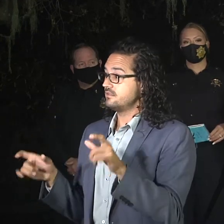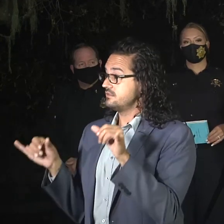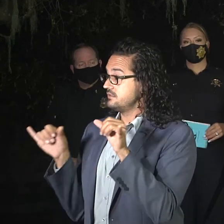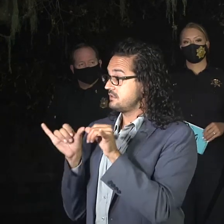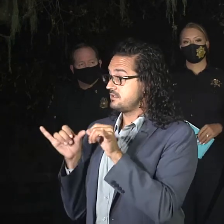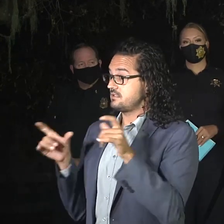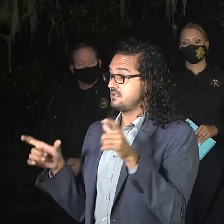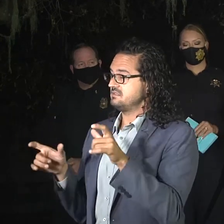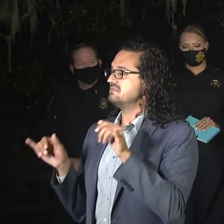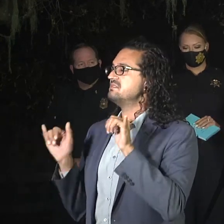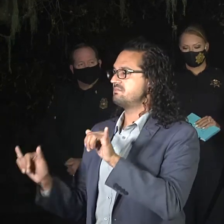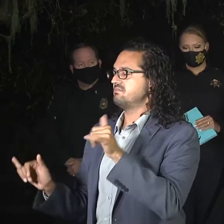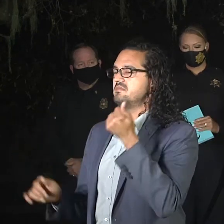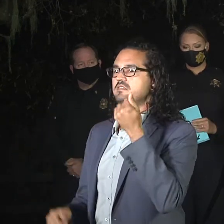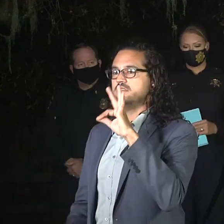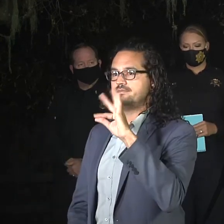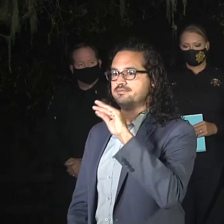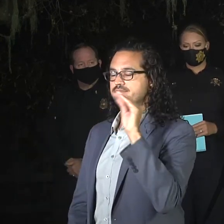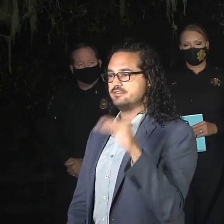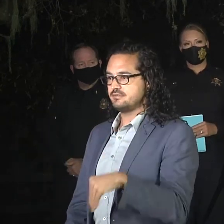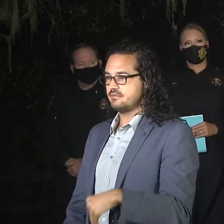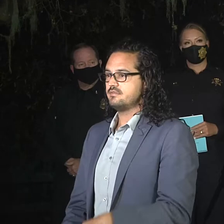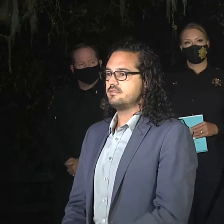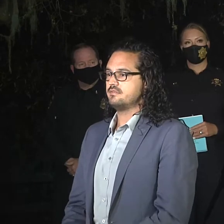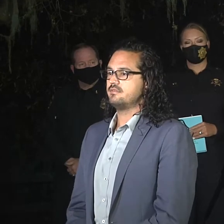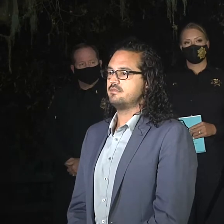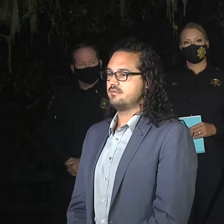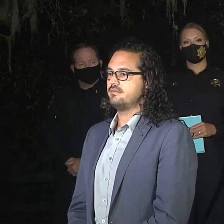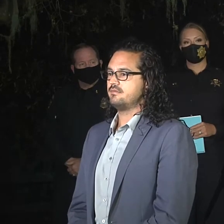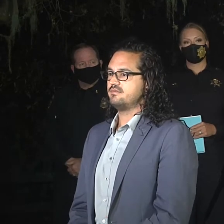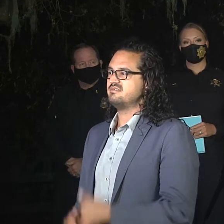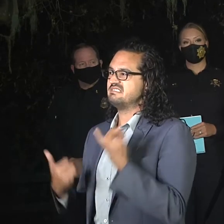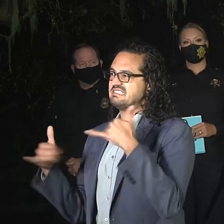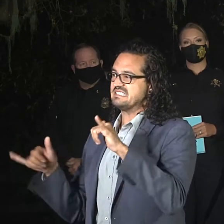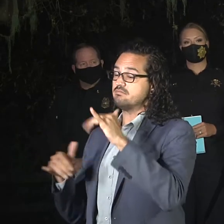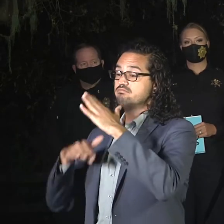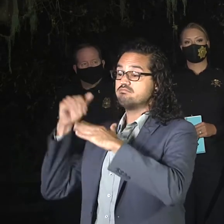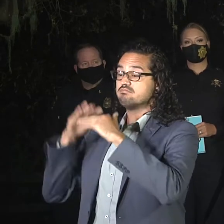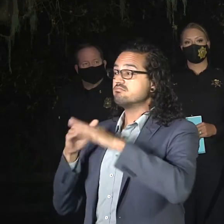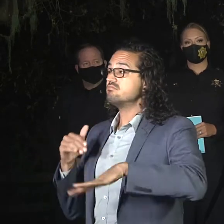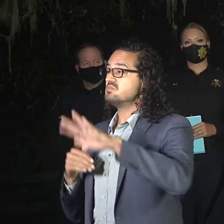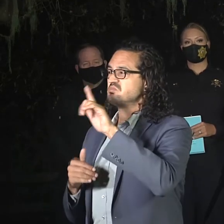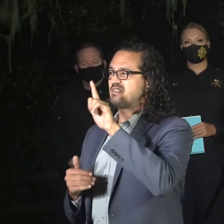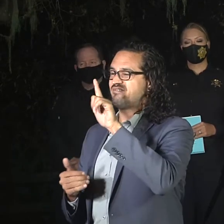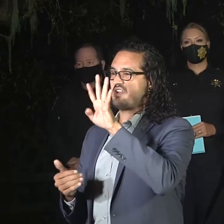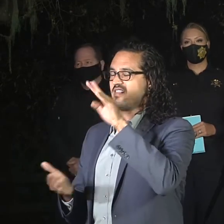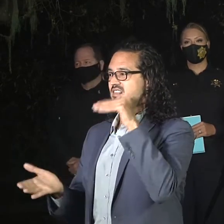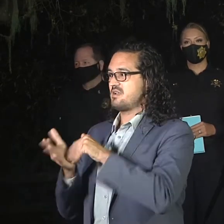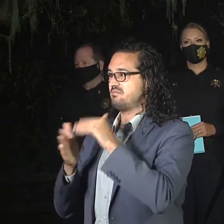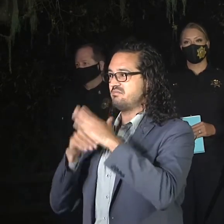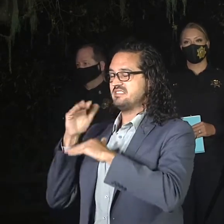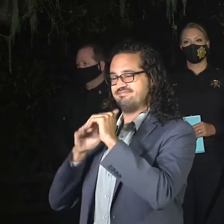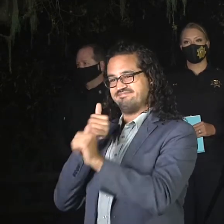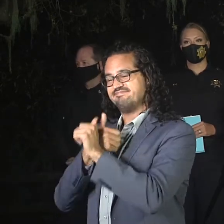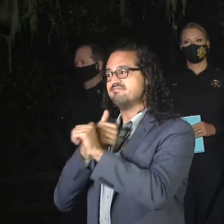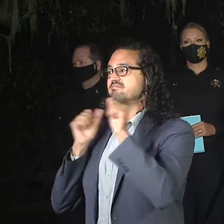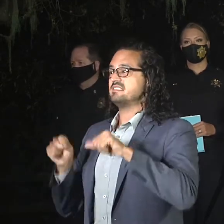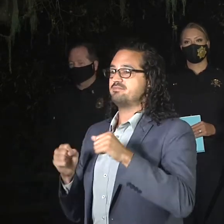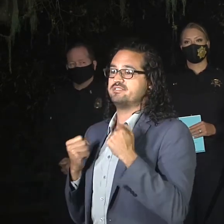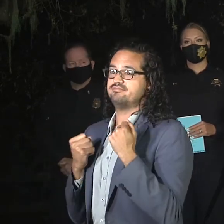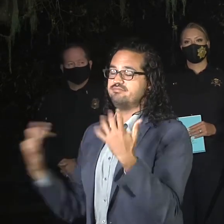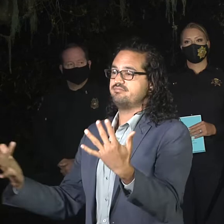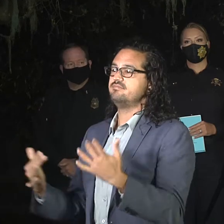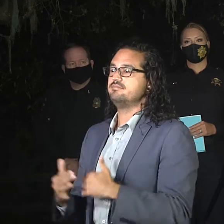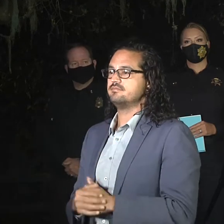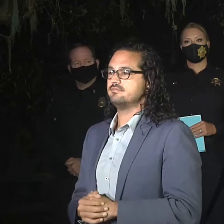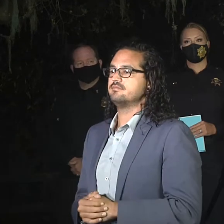and there are still 24,000 plus structures that are threatened by the incident. Unfortunately, this morning we